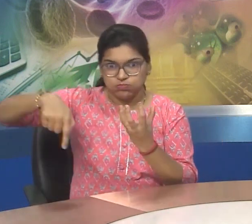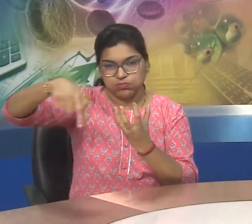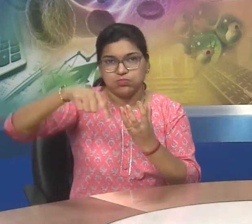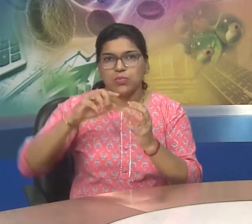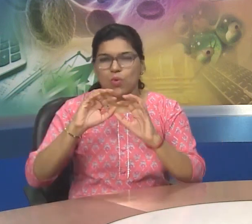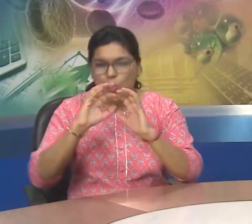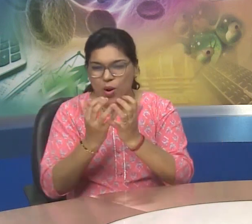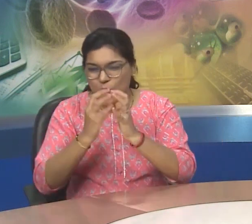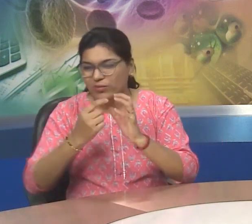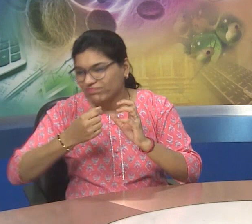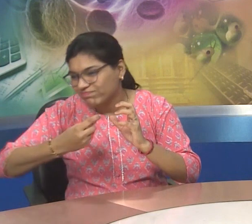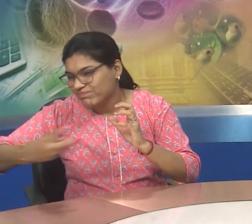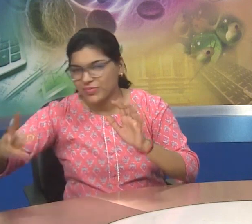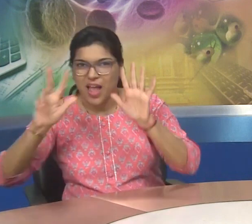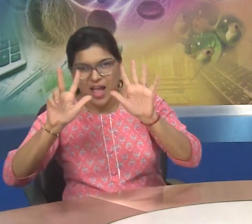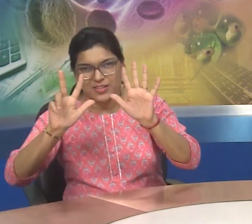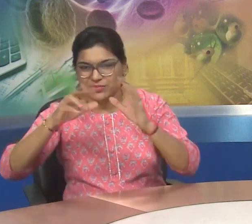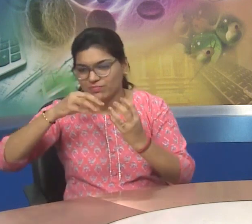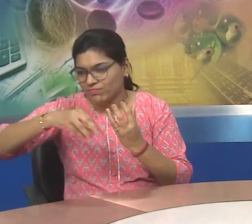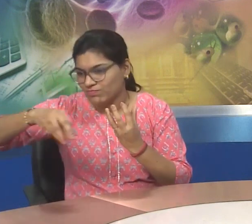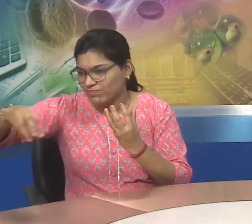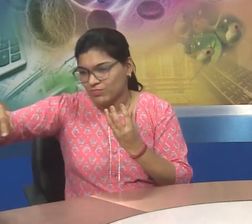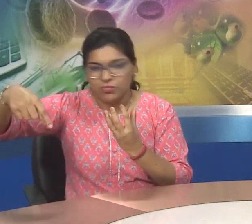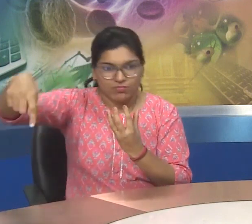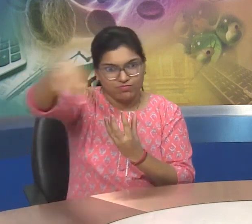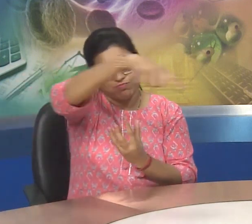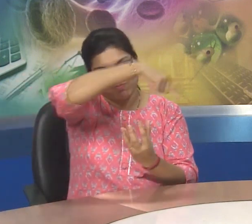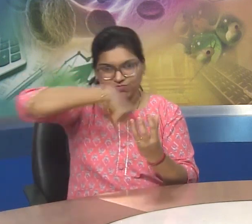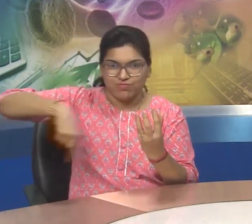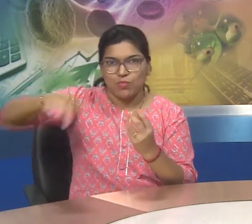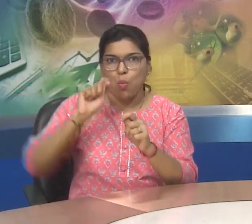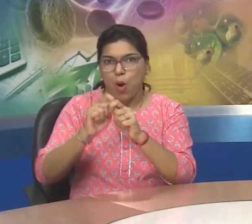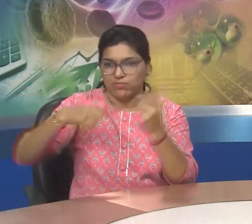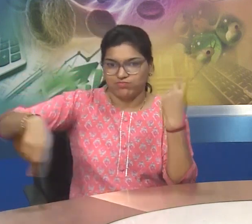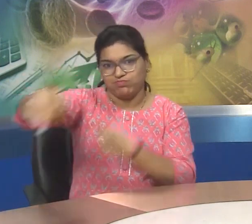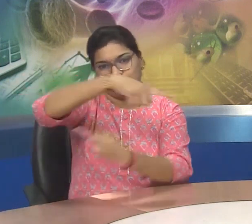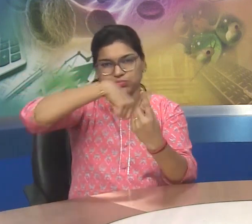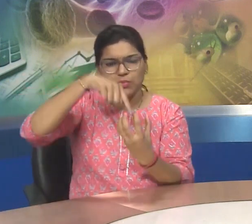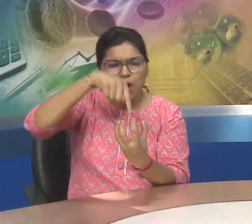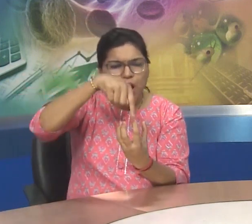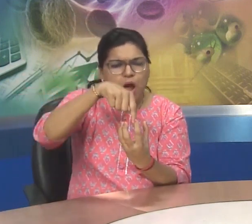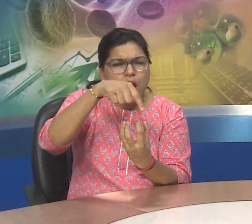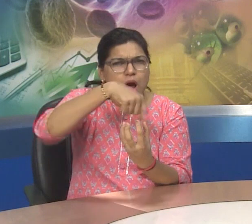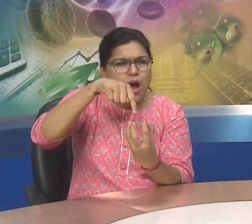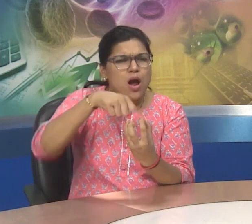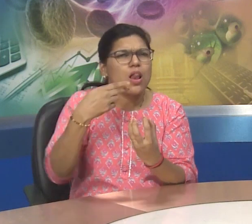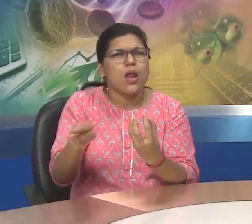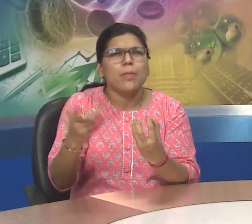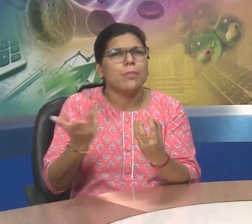revolves along with other planet of the solar